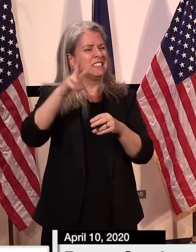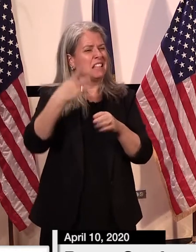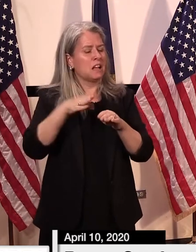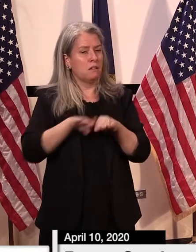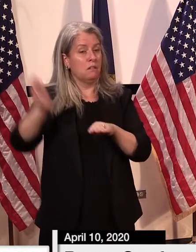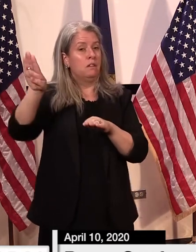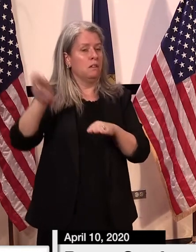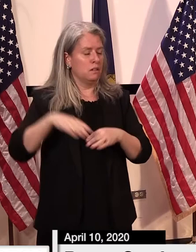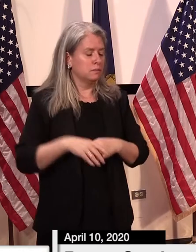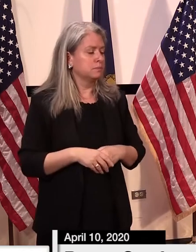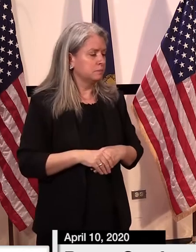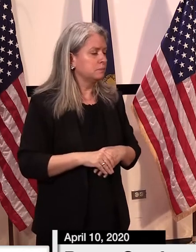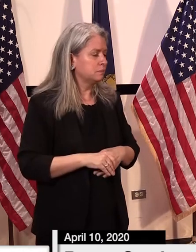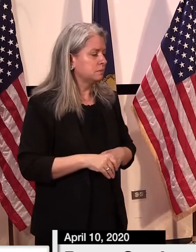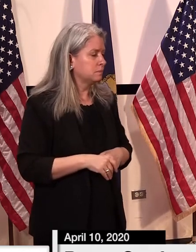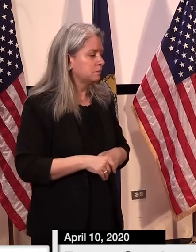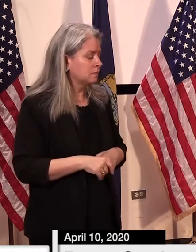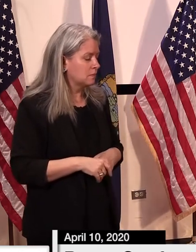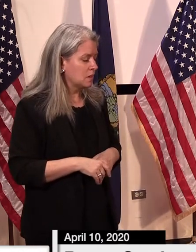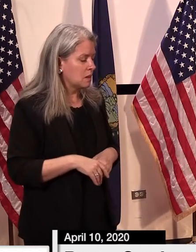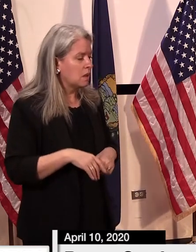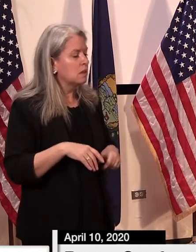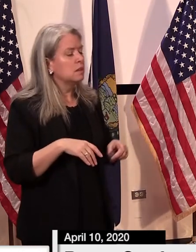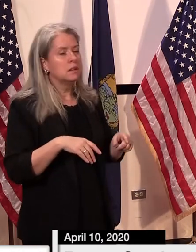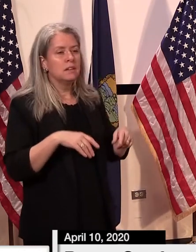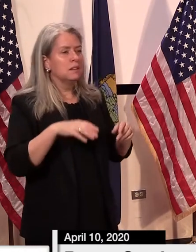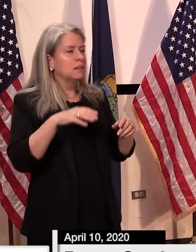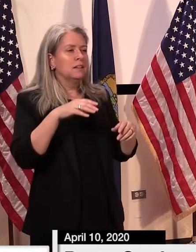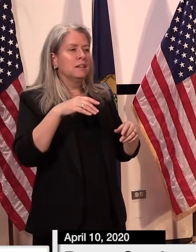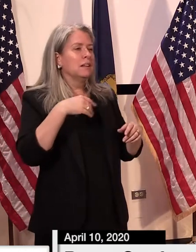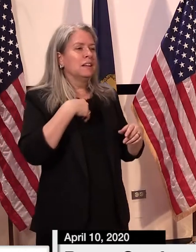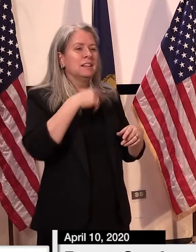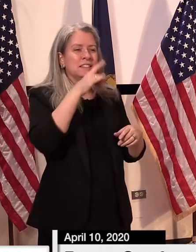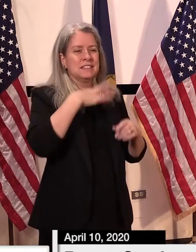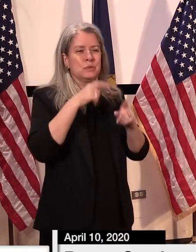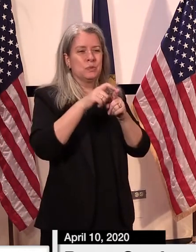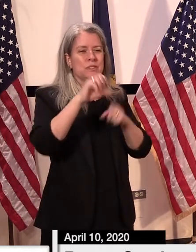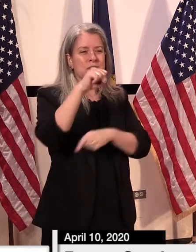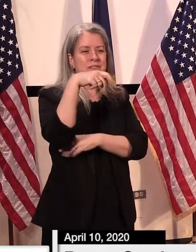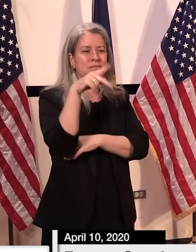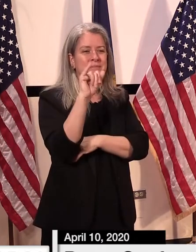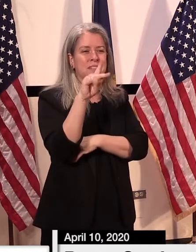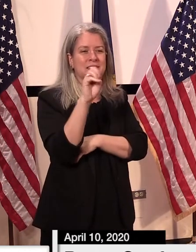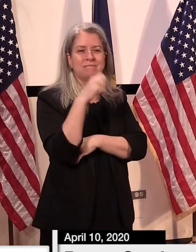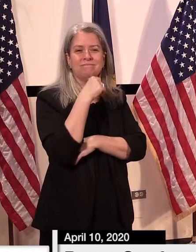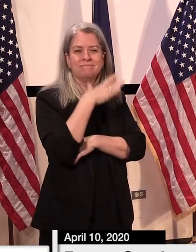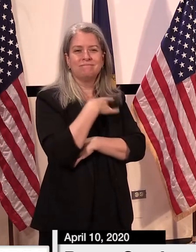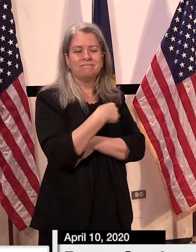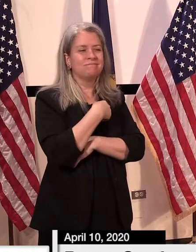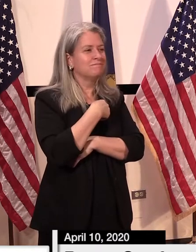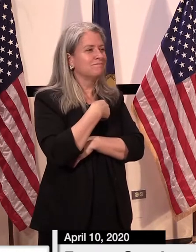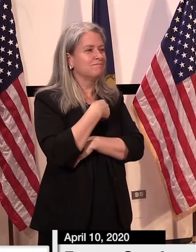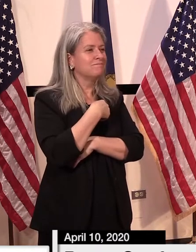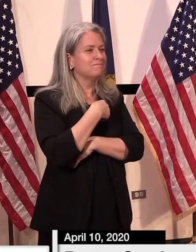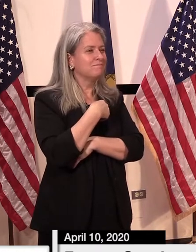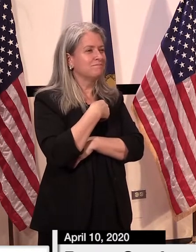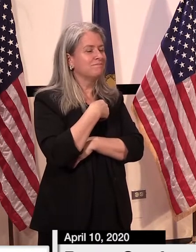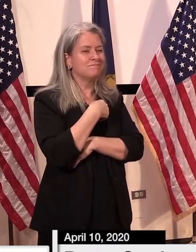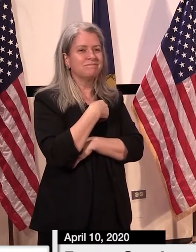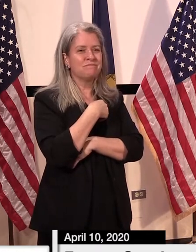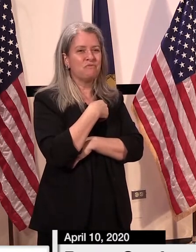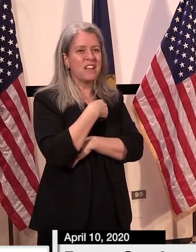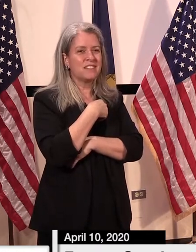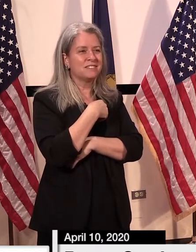sure ham so i'd like us to get away from the term spike because when i think spike i think of that horrific curve i